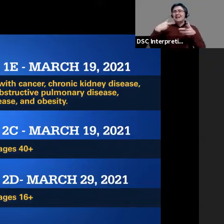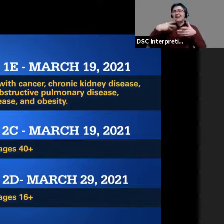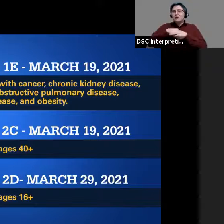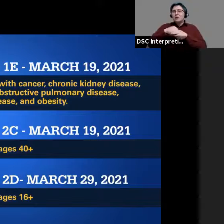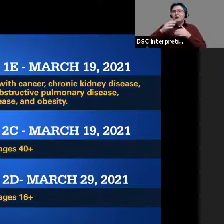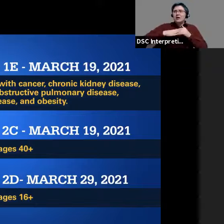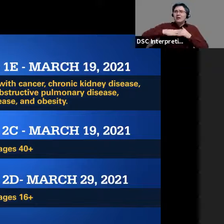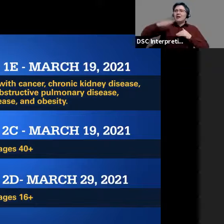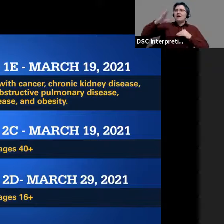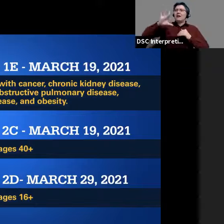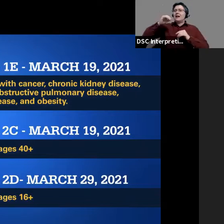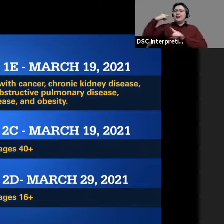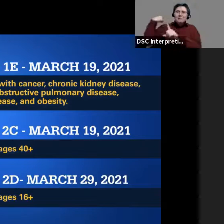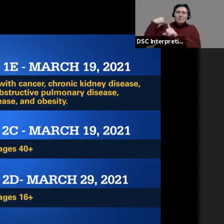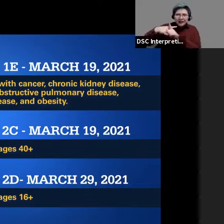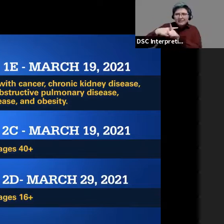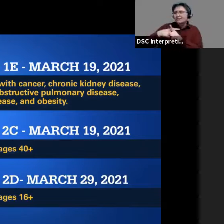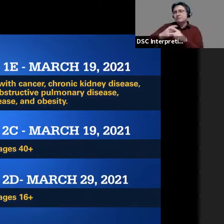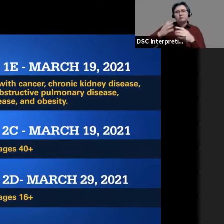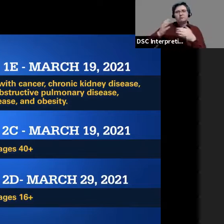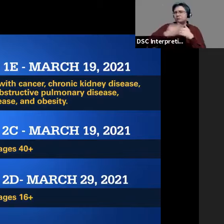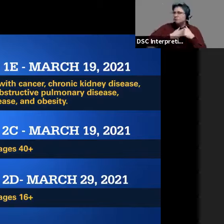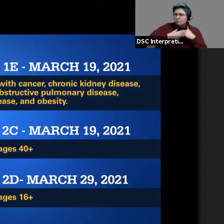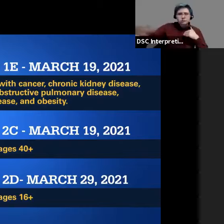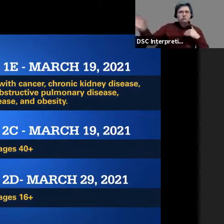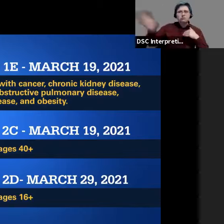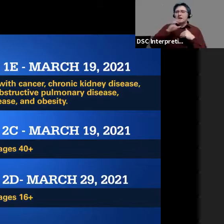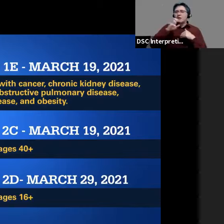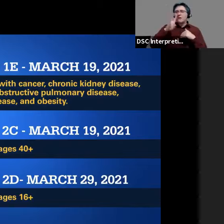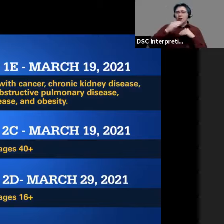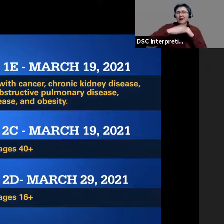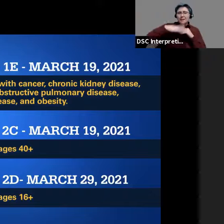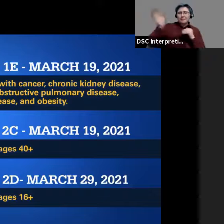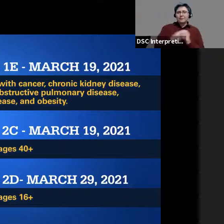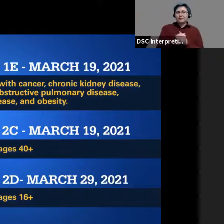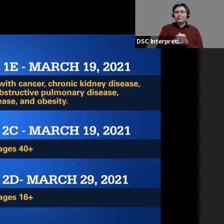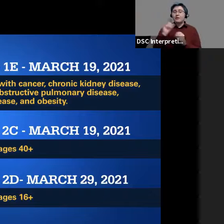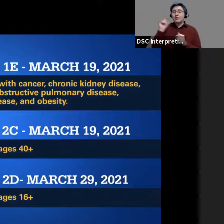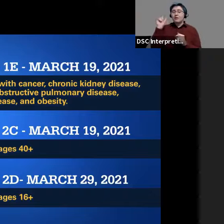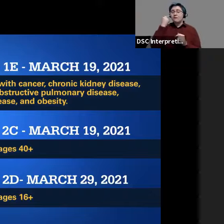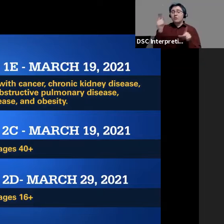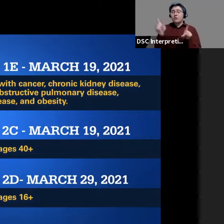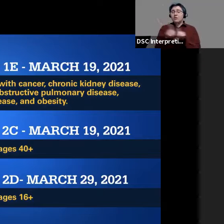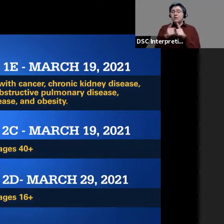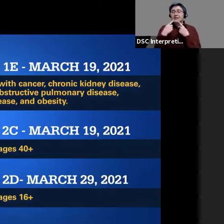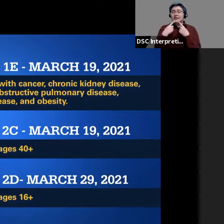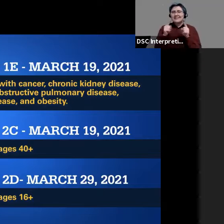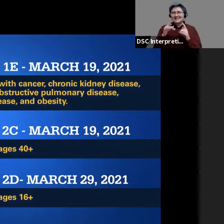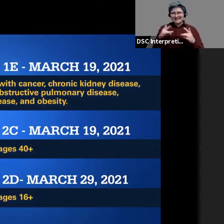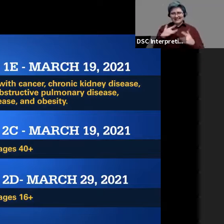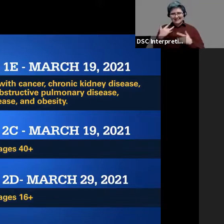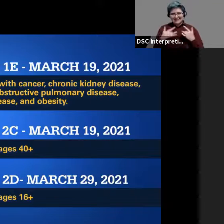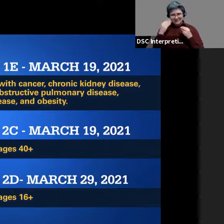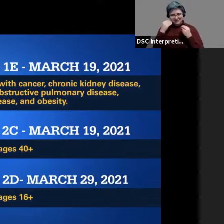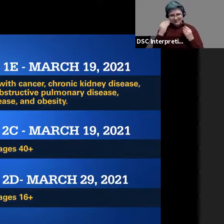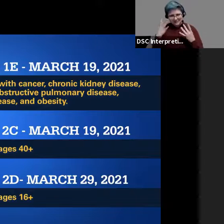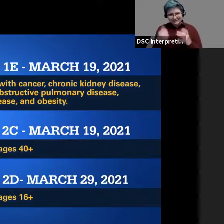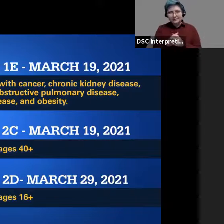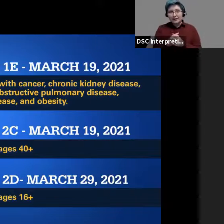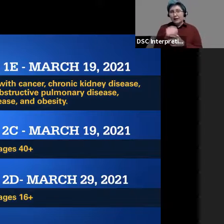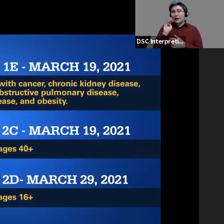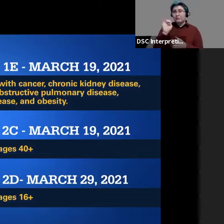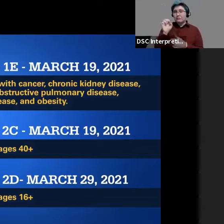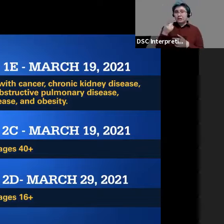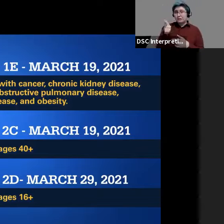80 plus and through there. The governor has announced another just exciting development. As of March